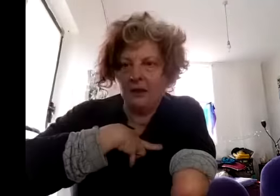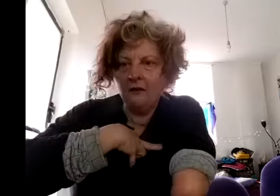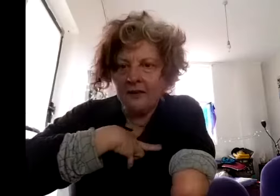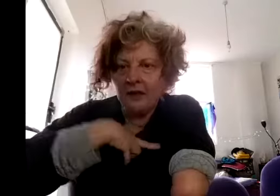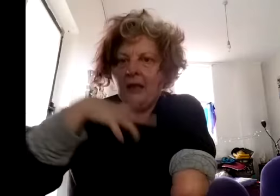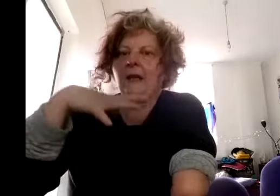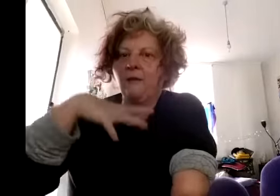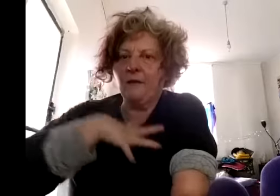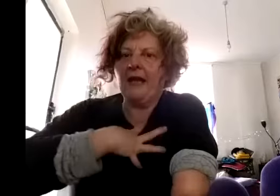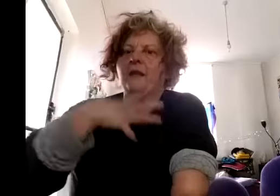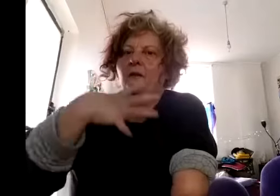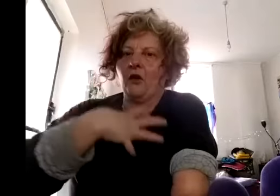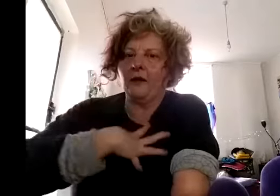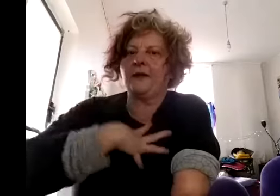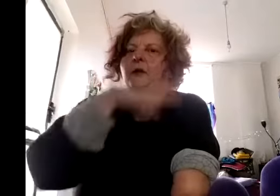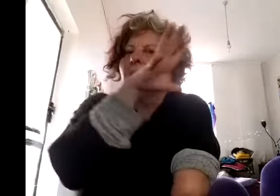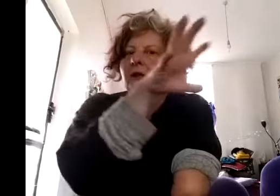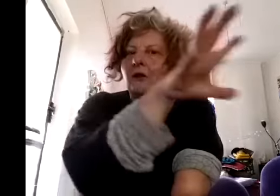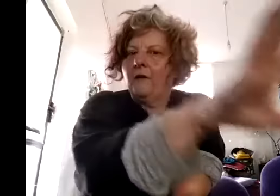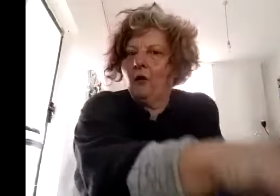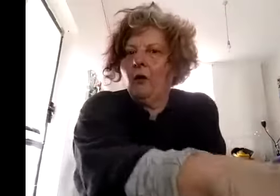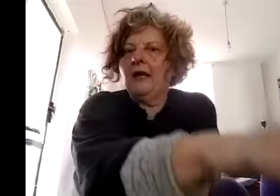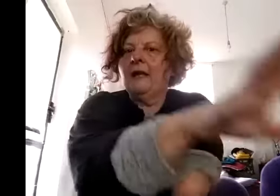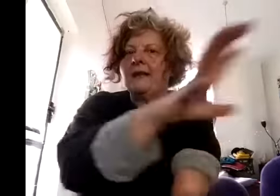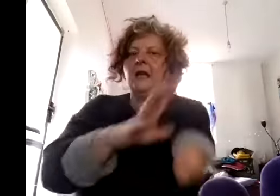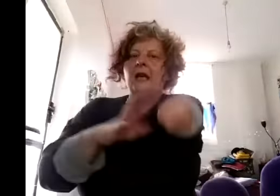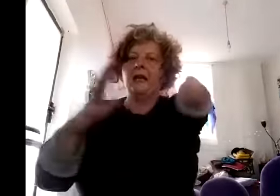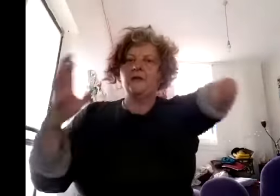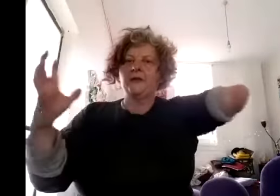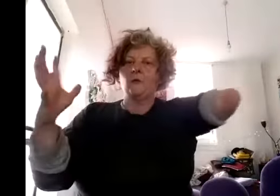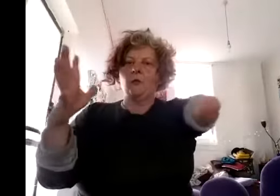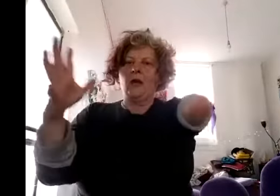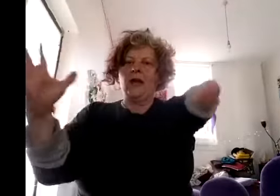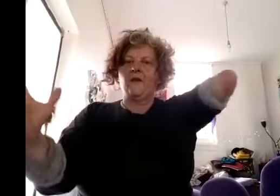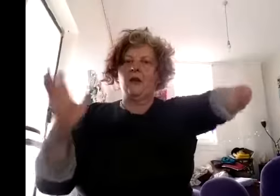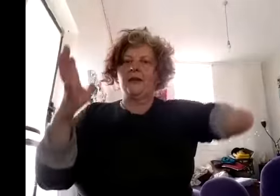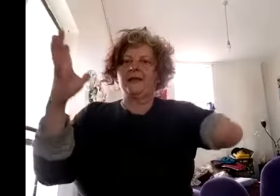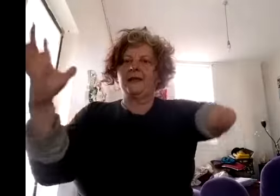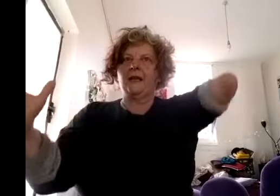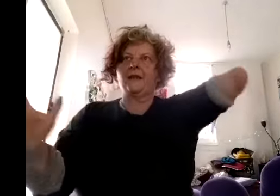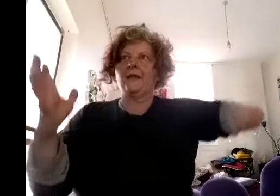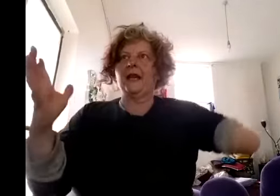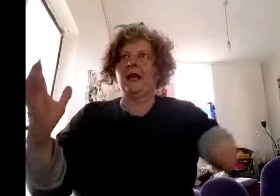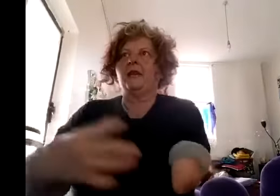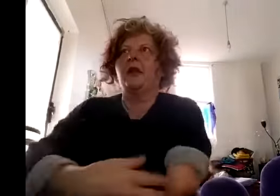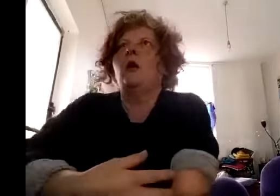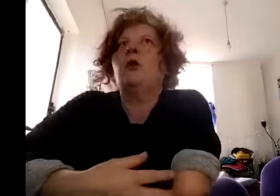and the effect of those stories on the audience and where those things lead because